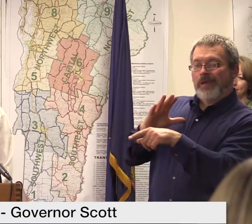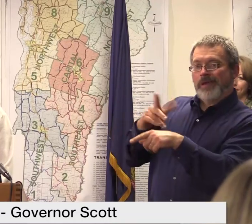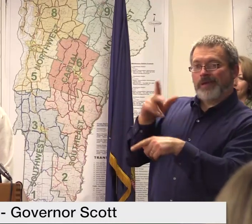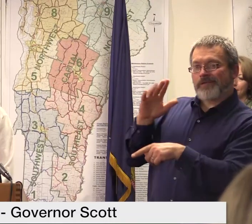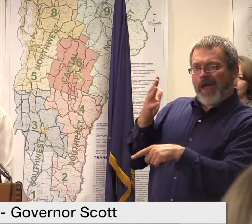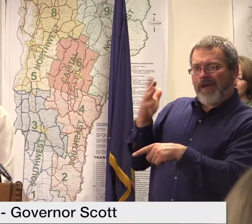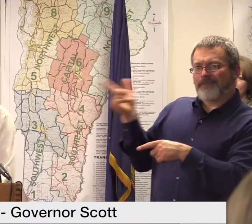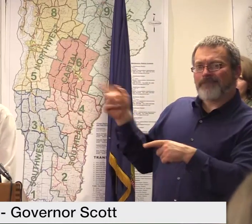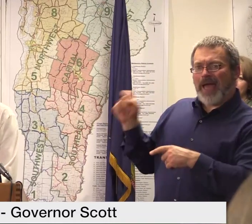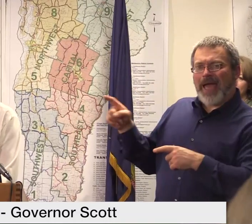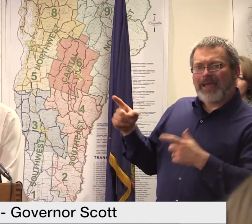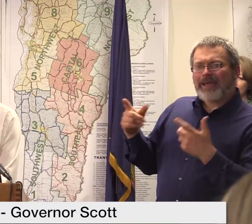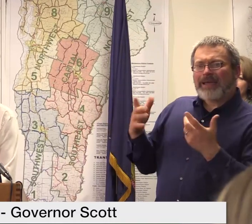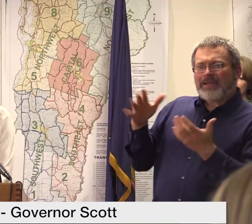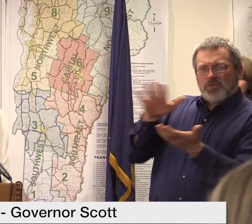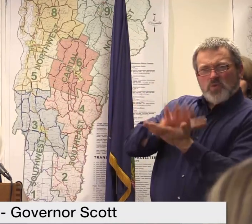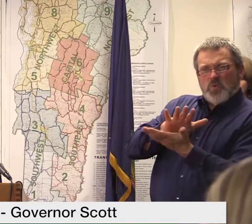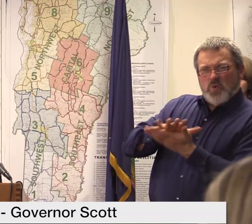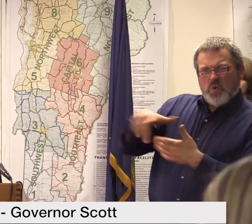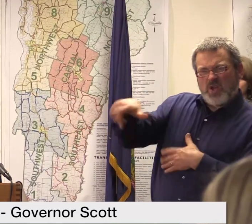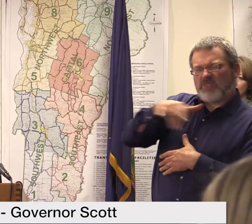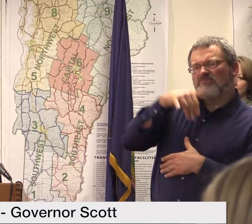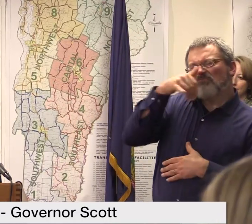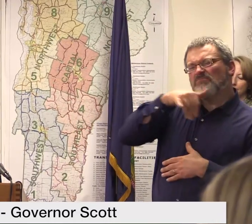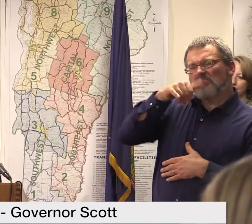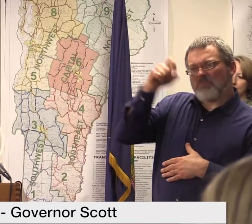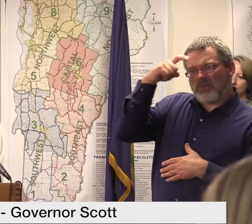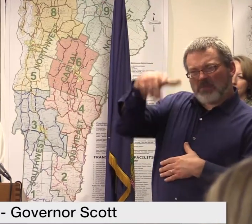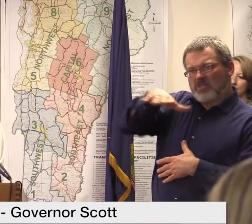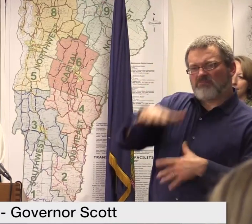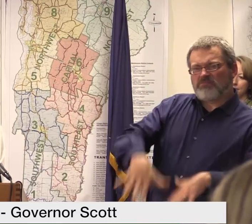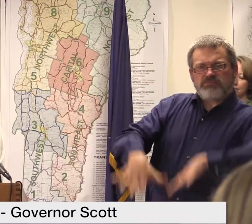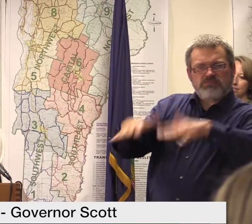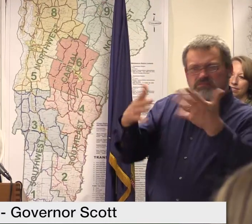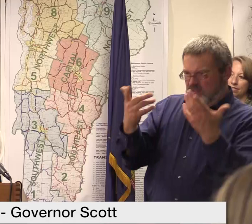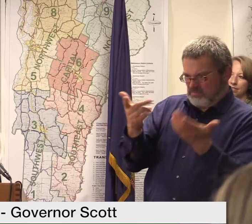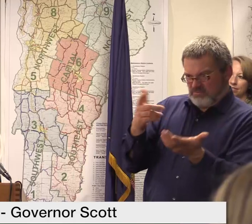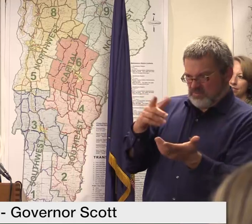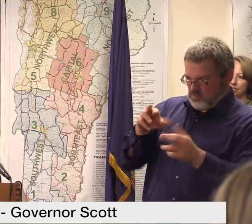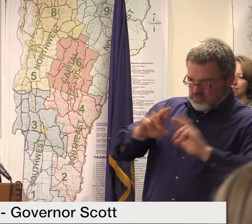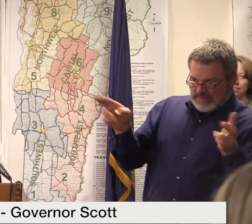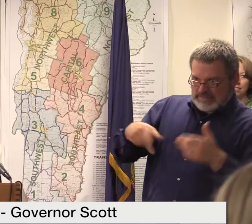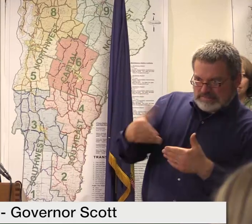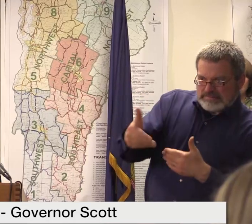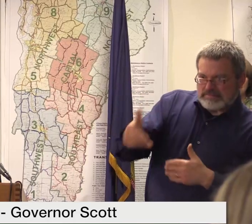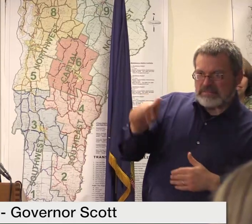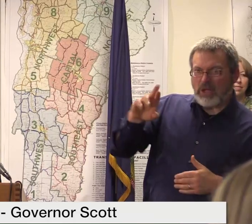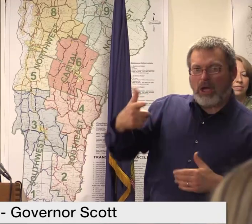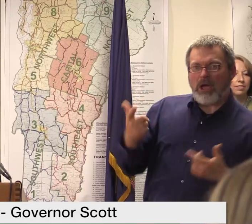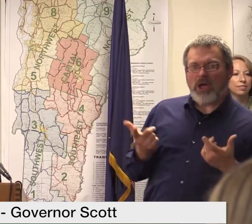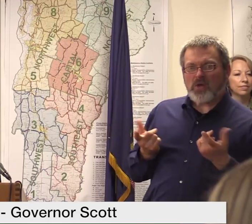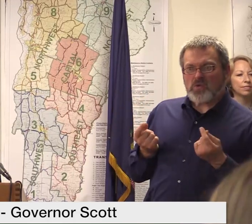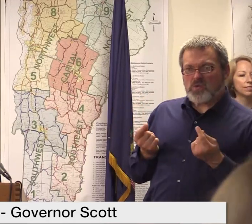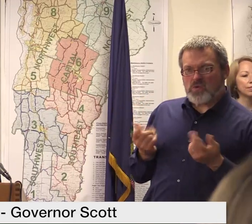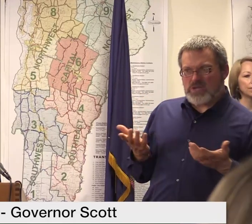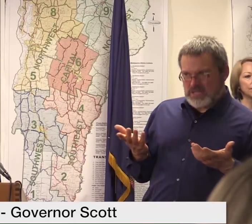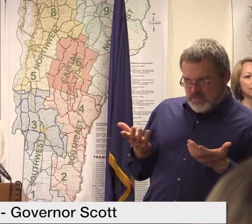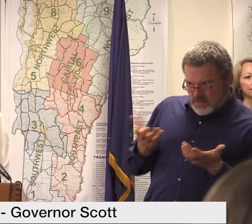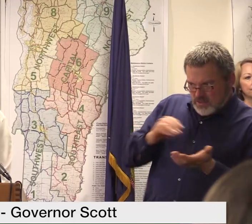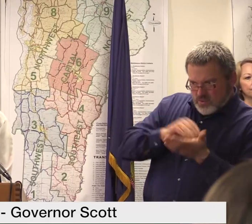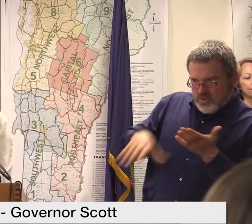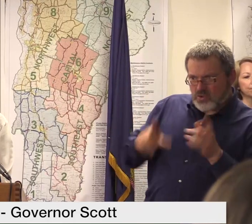that are so damaged that they may have to be reopening in late August yeah I think